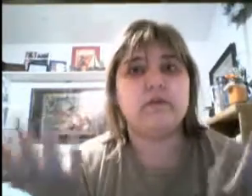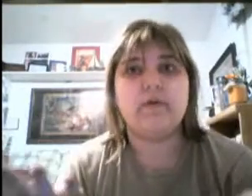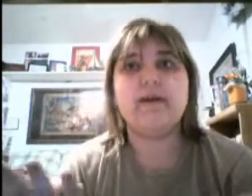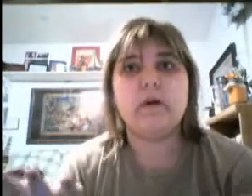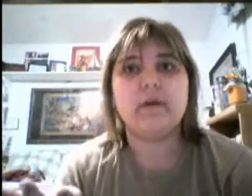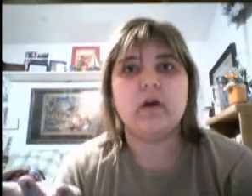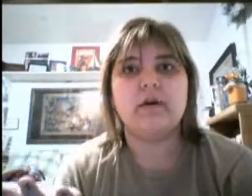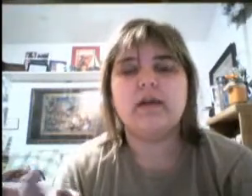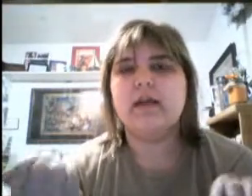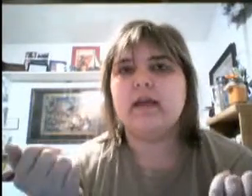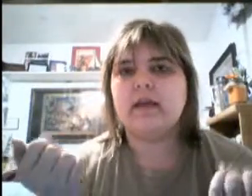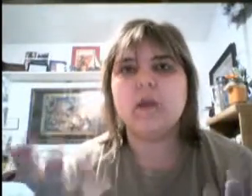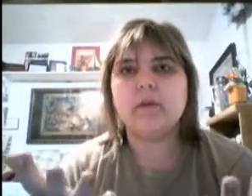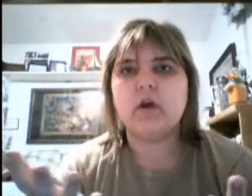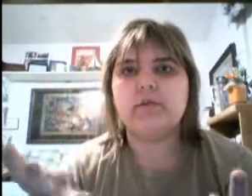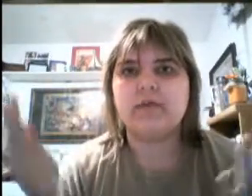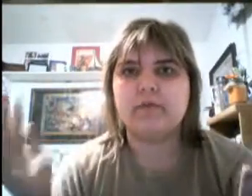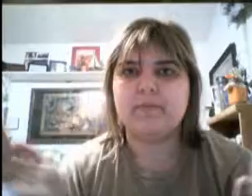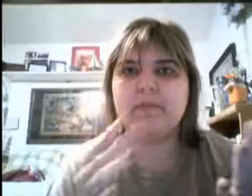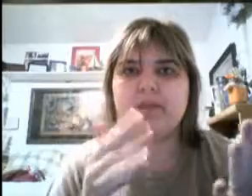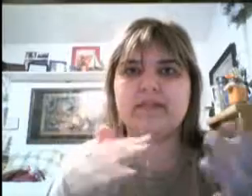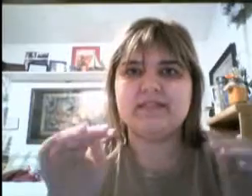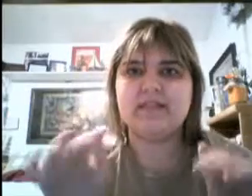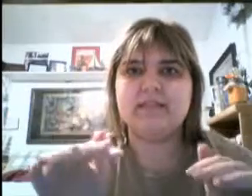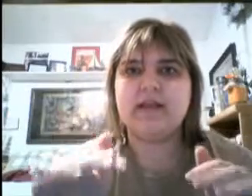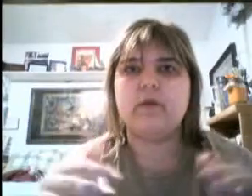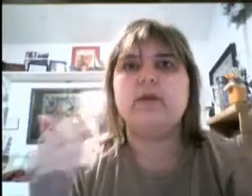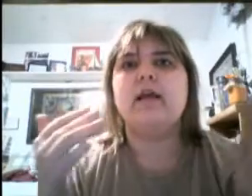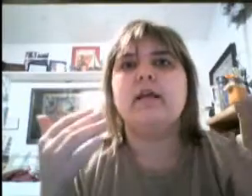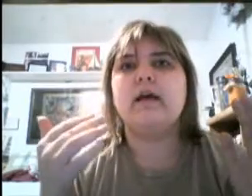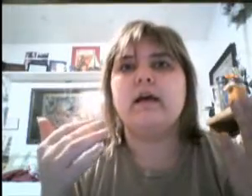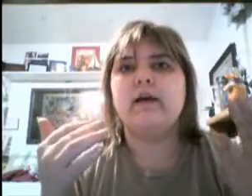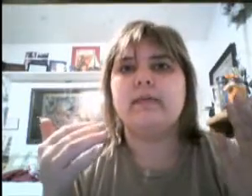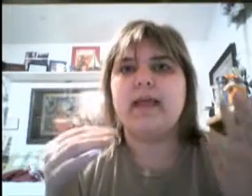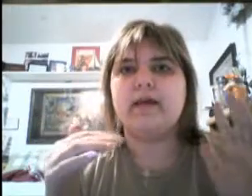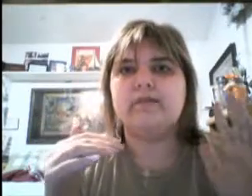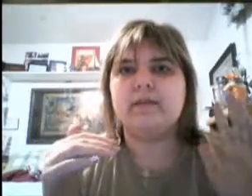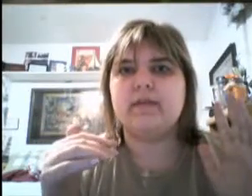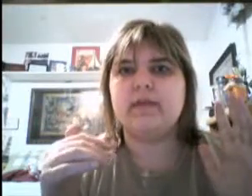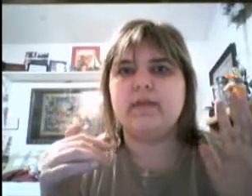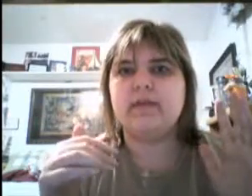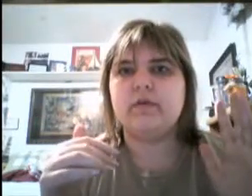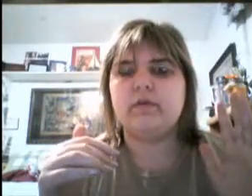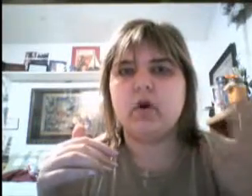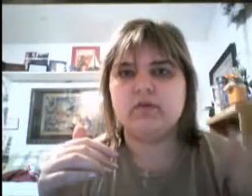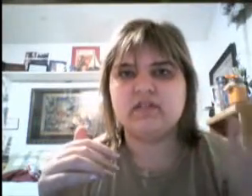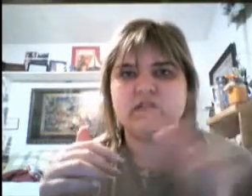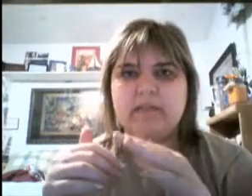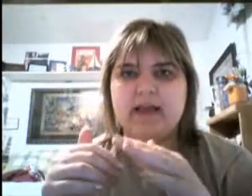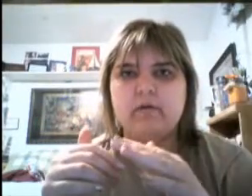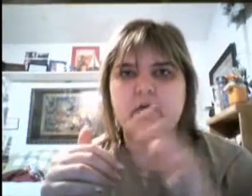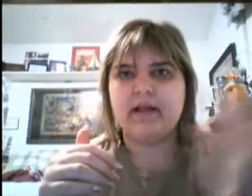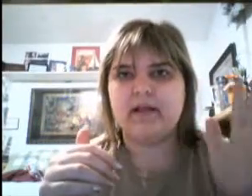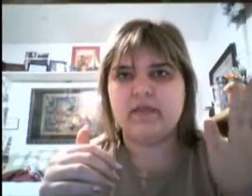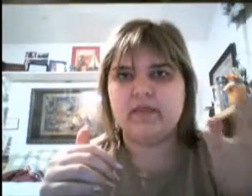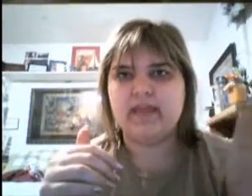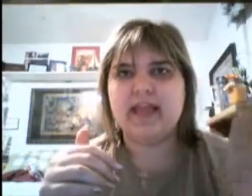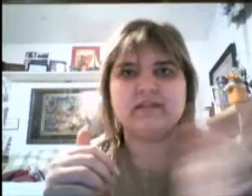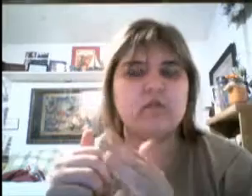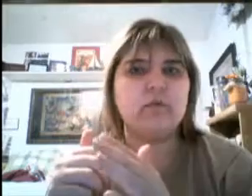you know, at Comic-Con. At Comic-Con, they bring the people in, sit them down. They have somebody who hosts the panel, and they ask a whole